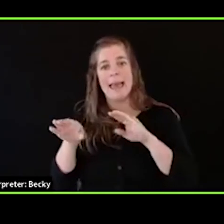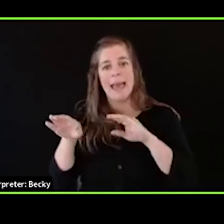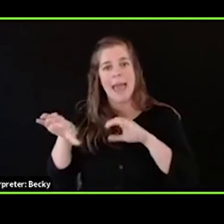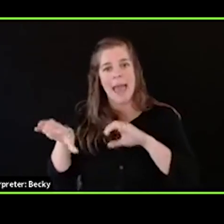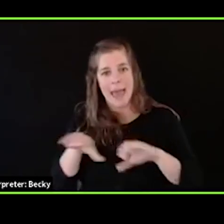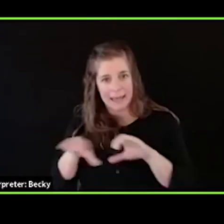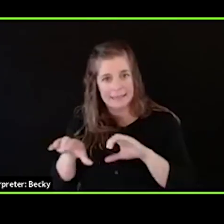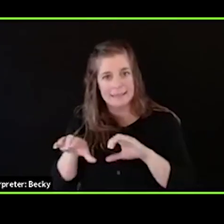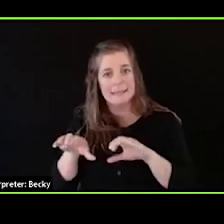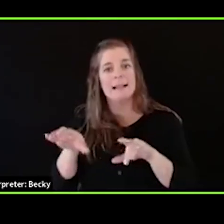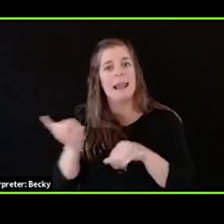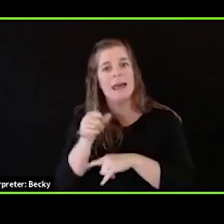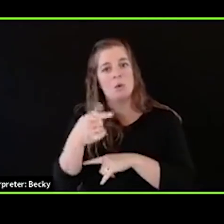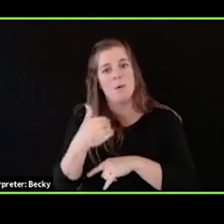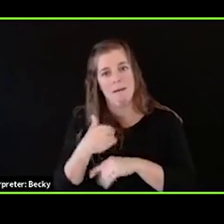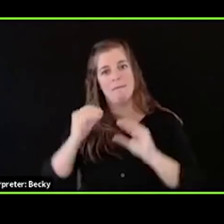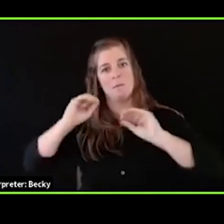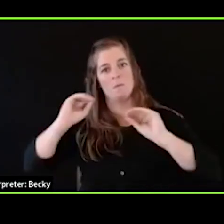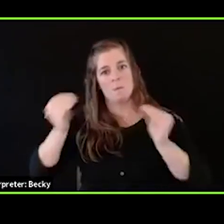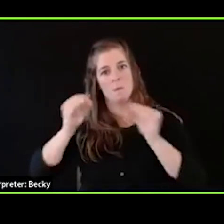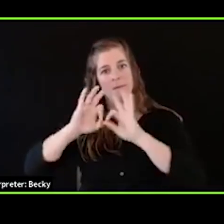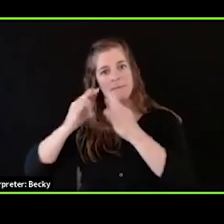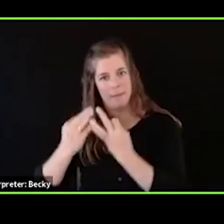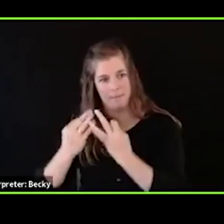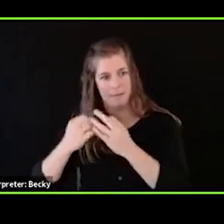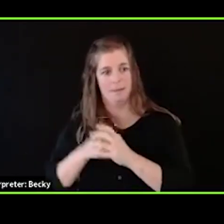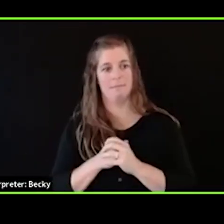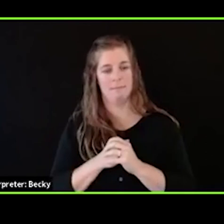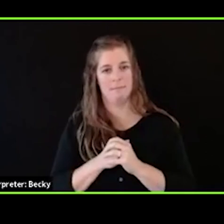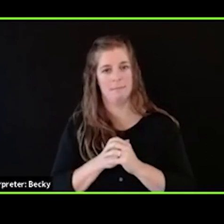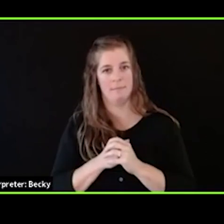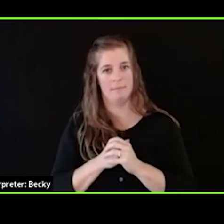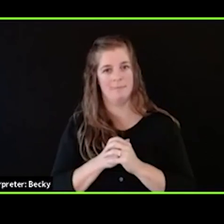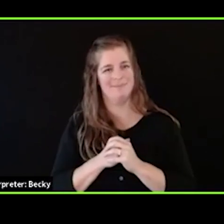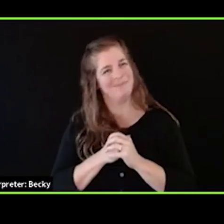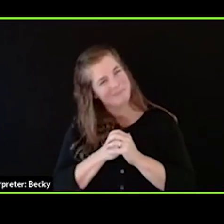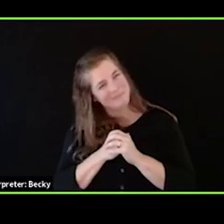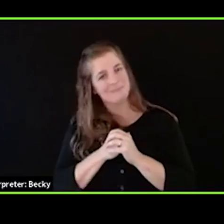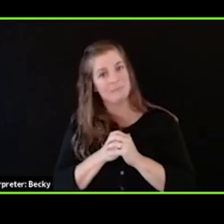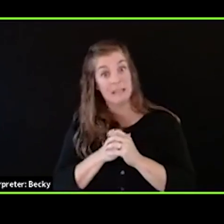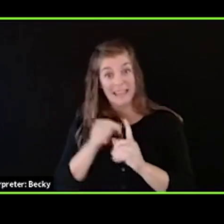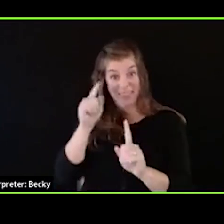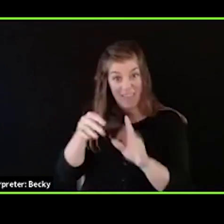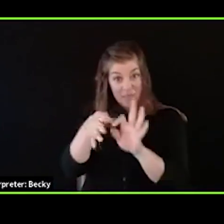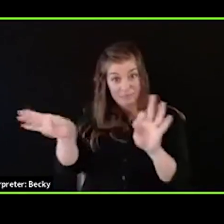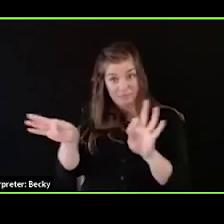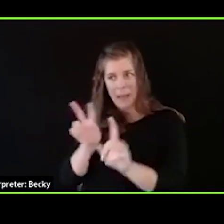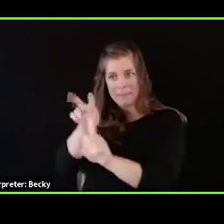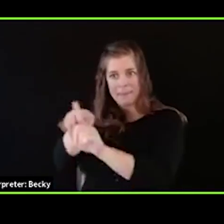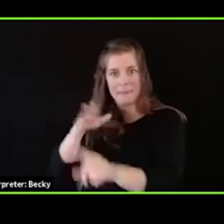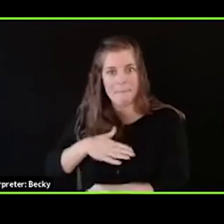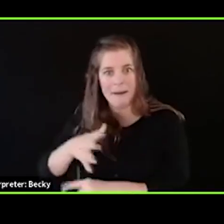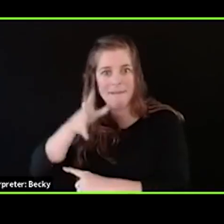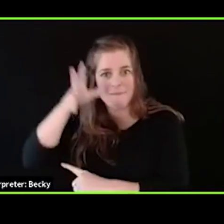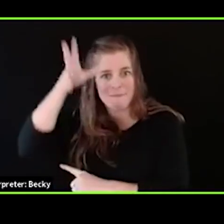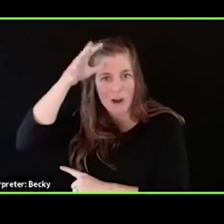Acting as if they have no family. How deeply does this apply to my father, right? What would have been required for